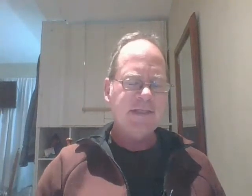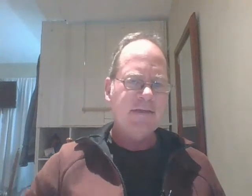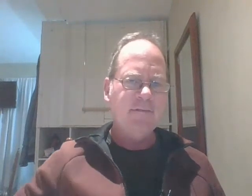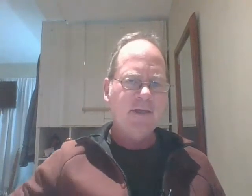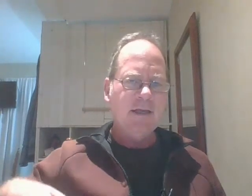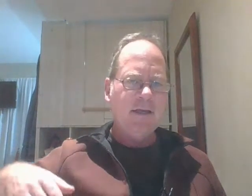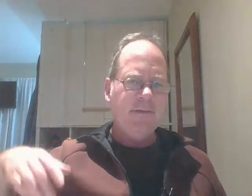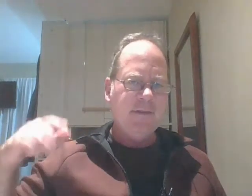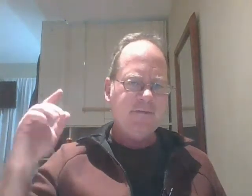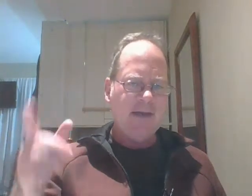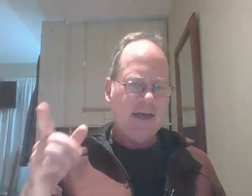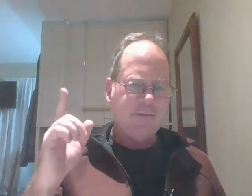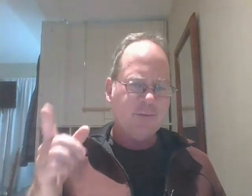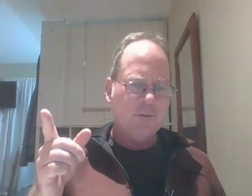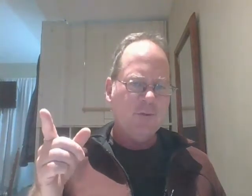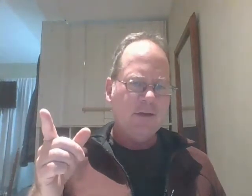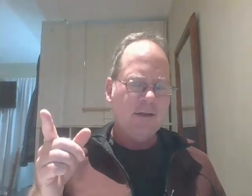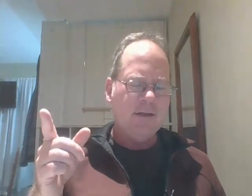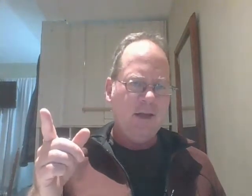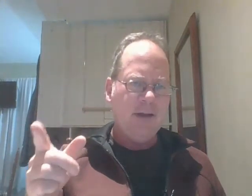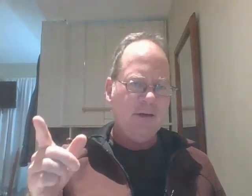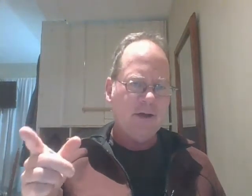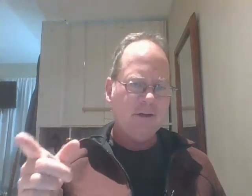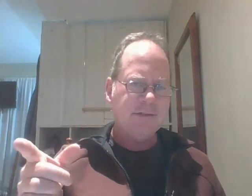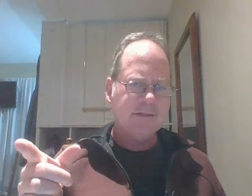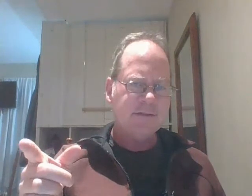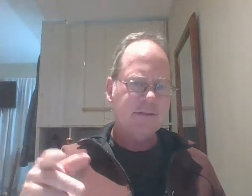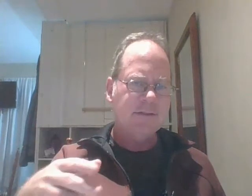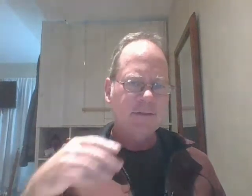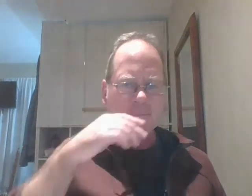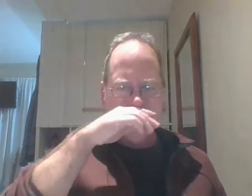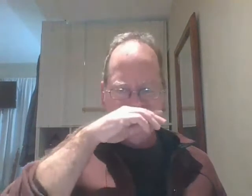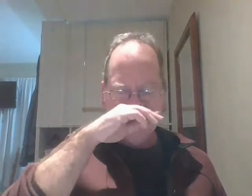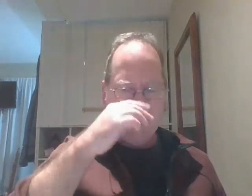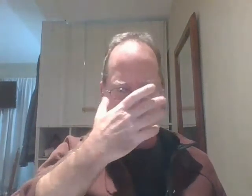that's not true about congress and